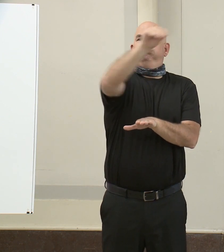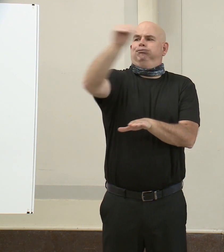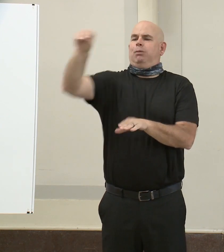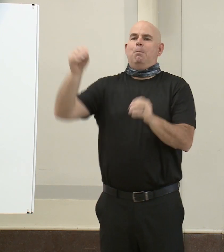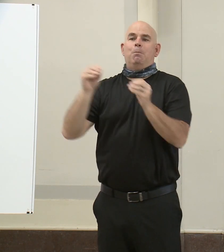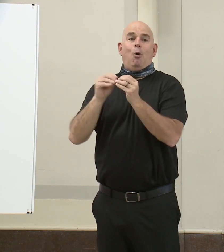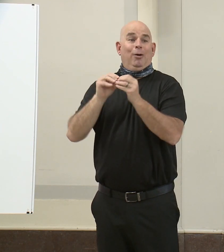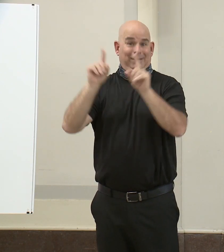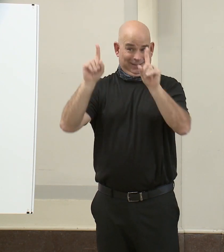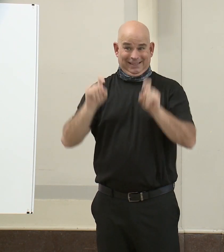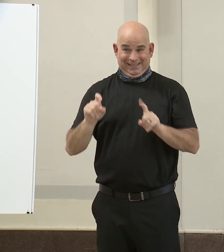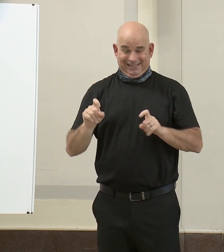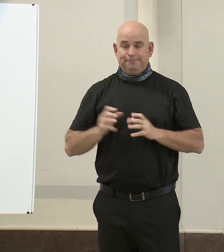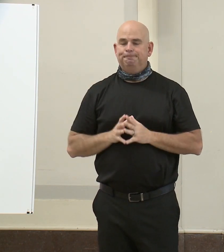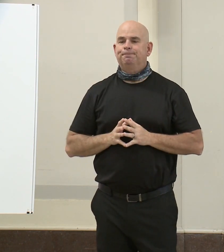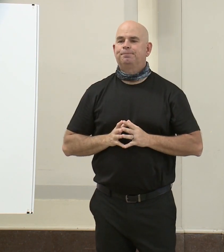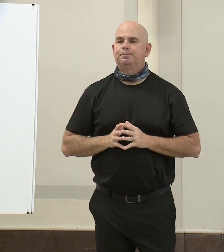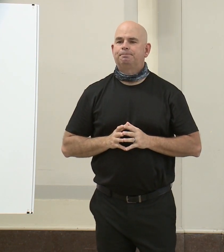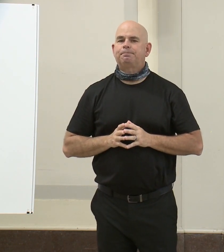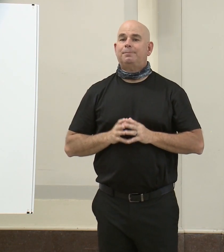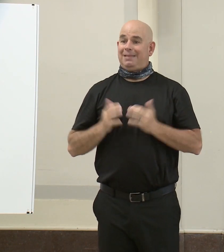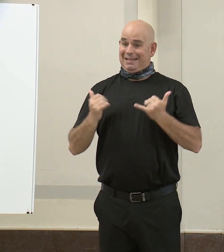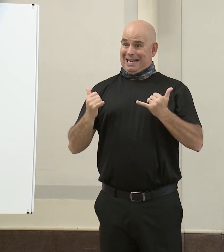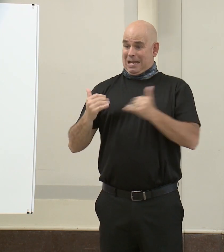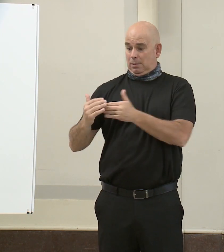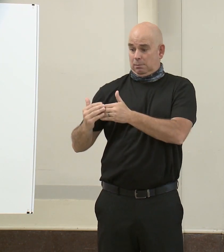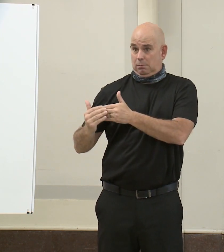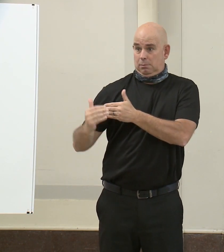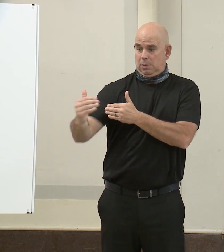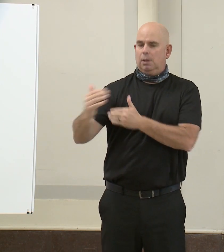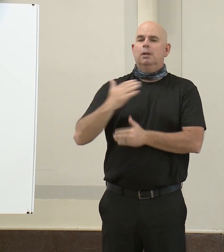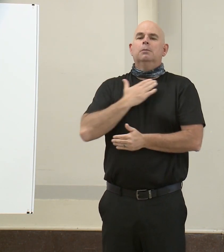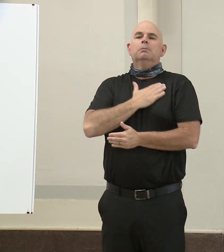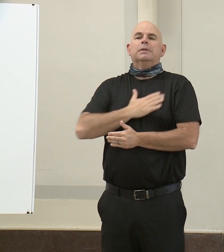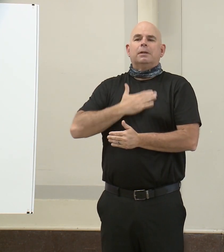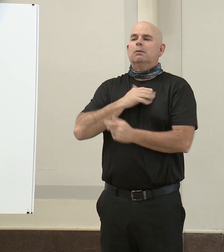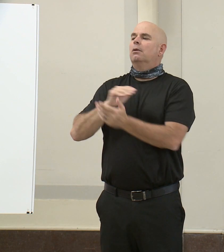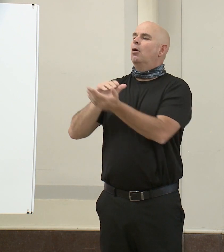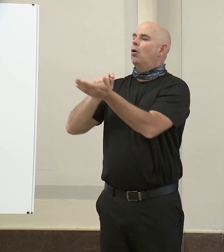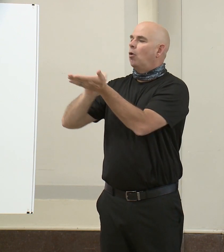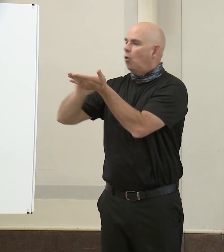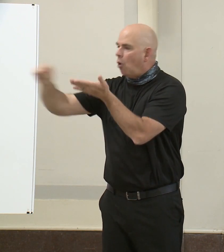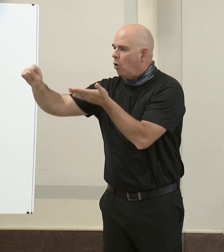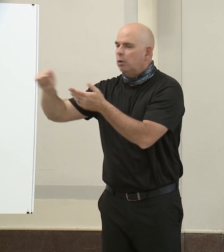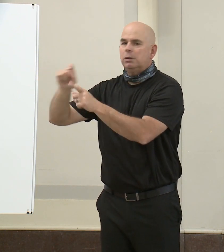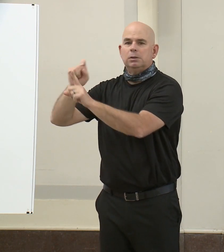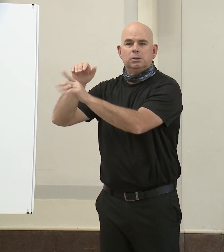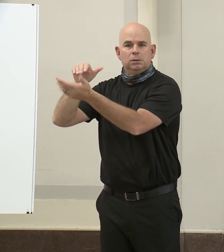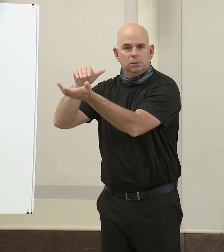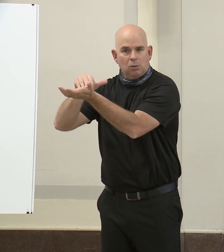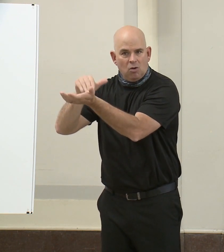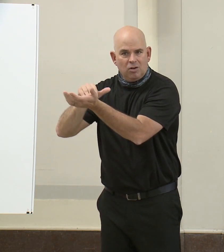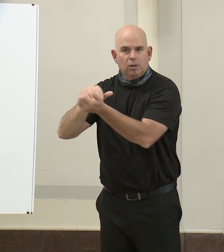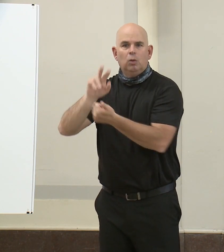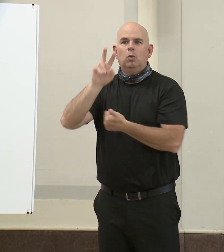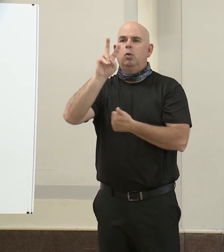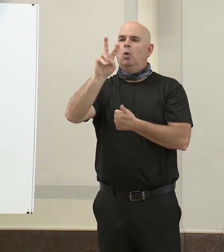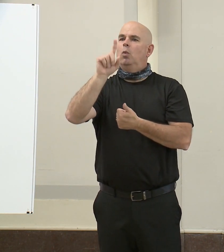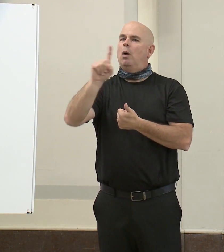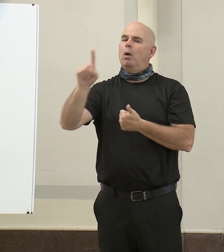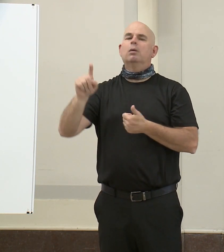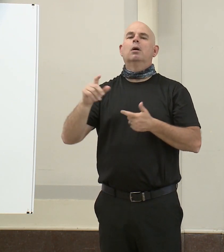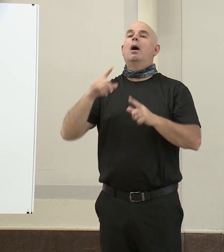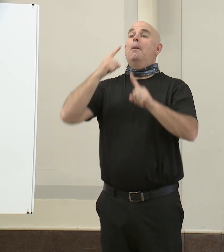please continue to call your primary care physician or 2-1-1 to schedule the tests as we work to make more testing available. Additionally,